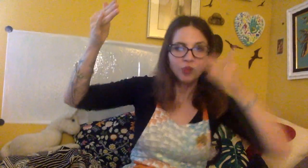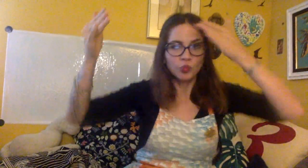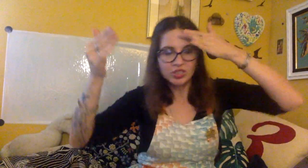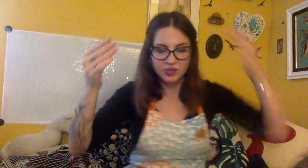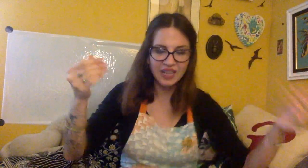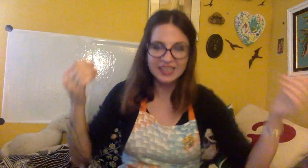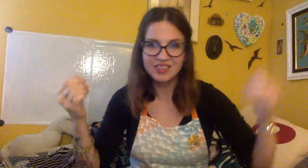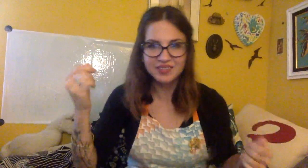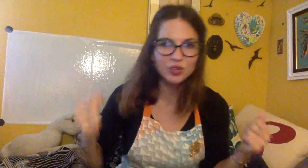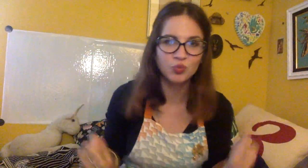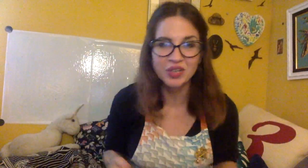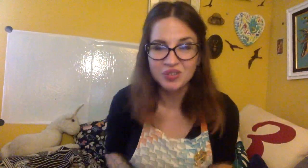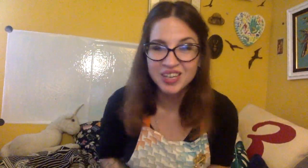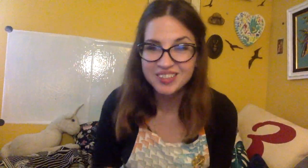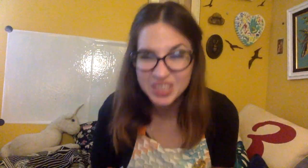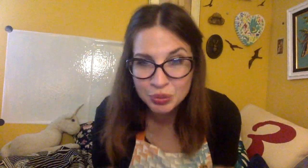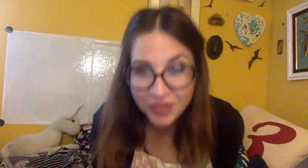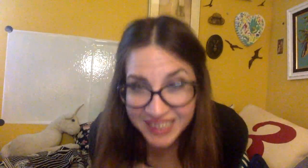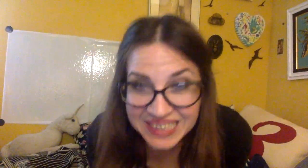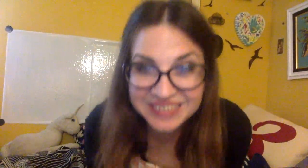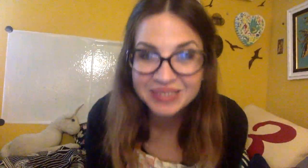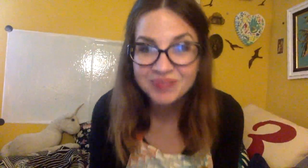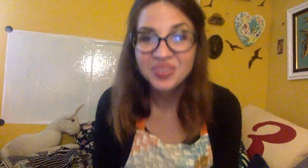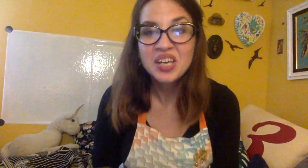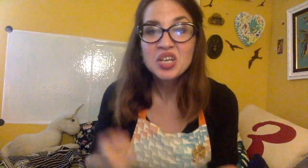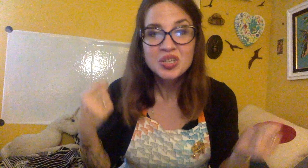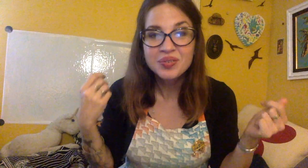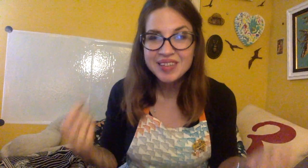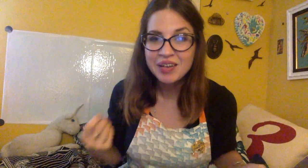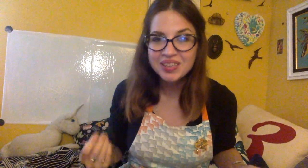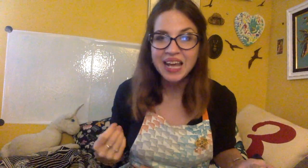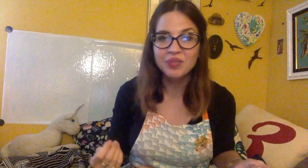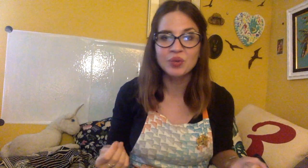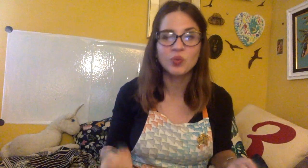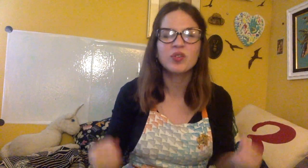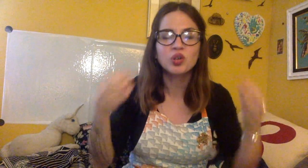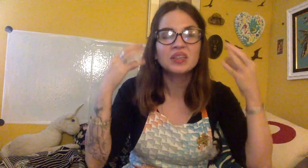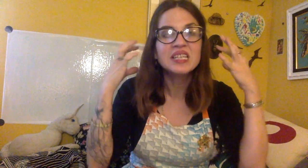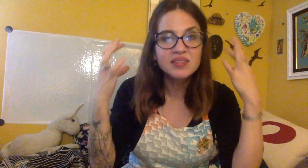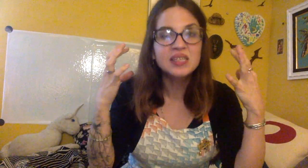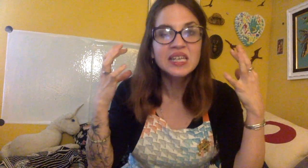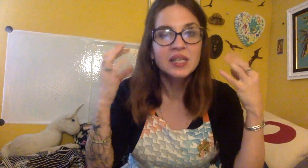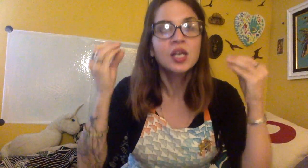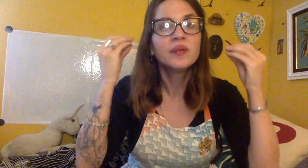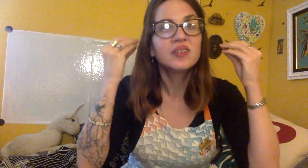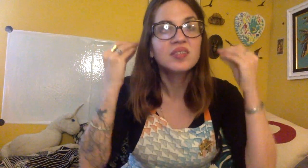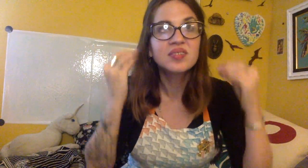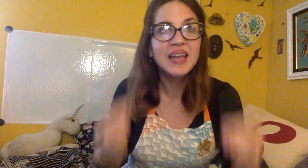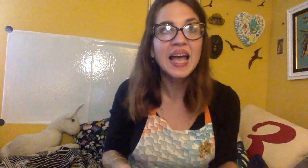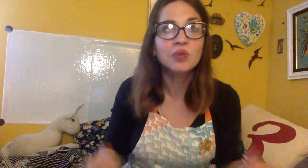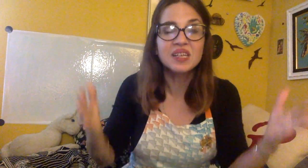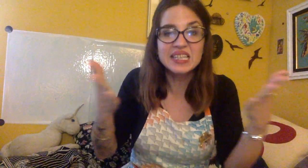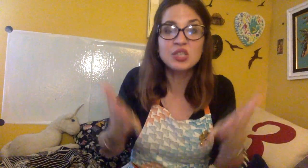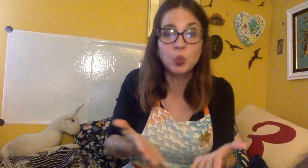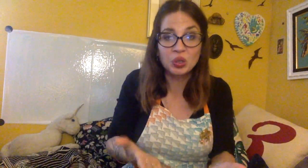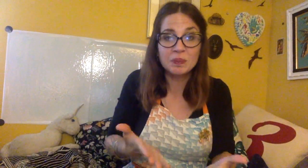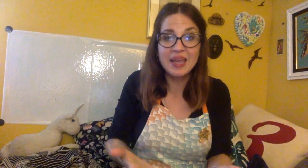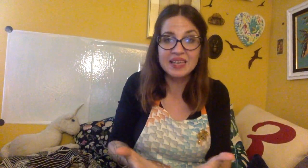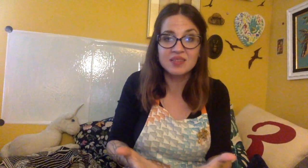Do a lot of kissing of those brains. You guys did great. You sounded out those words. You're listening to the sounds that each word makes.